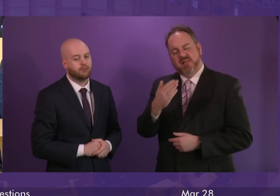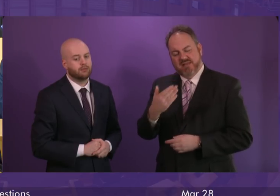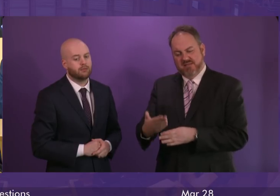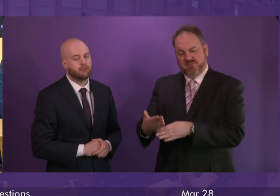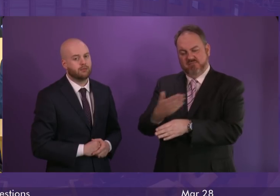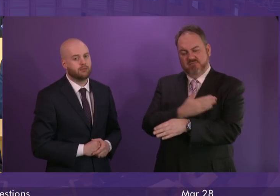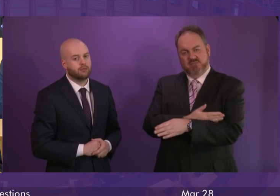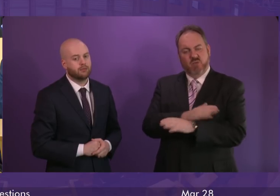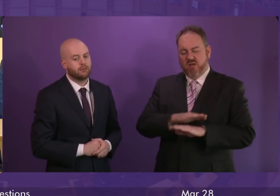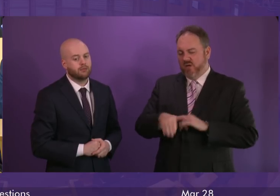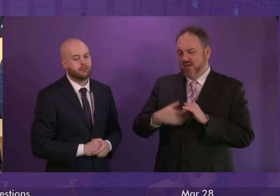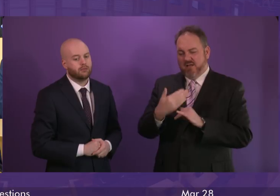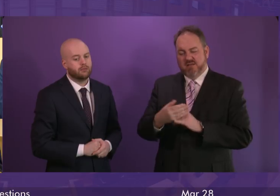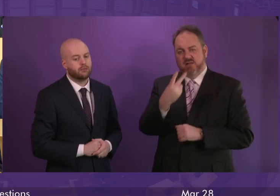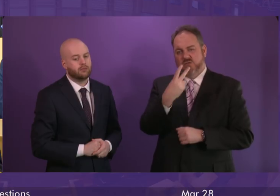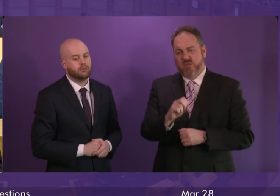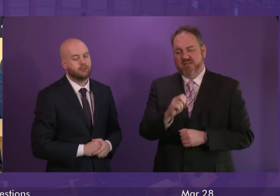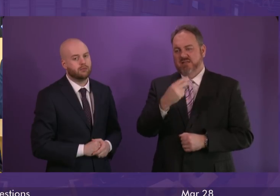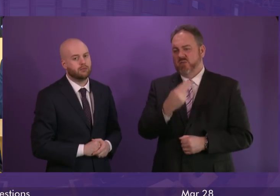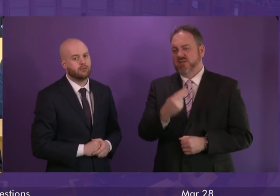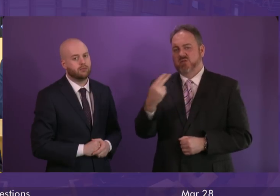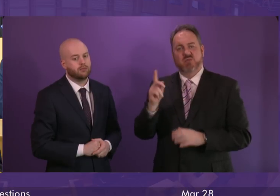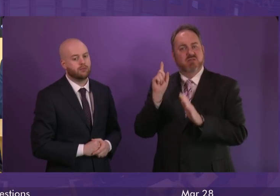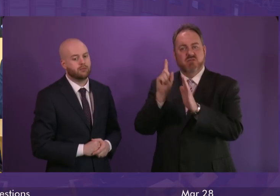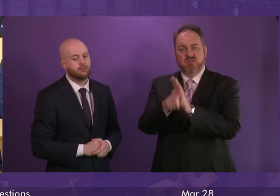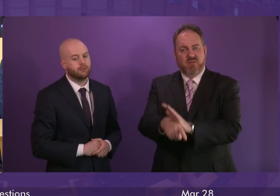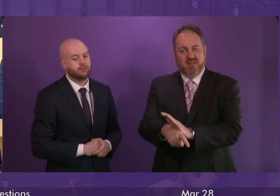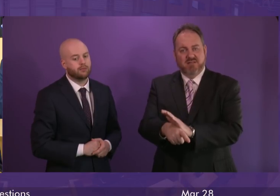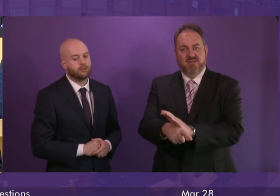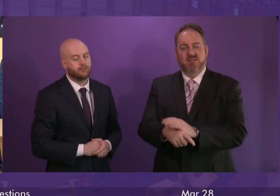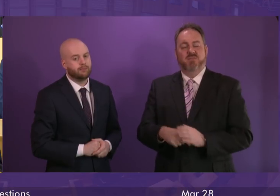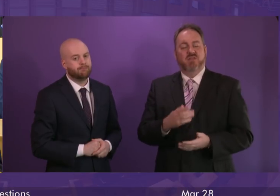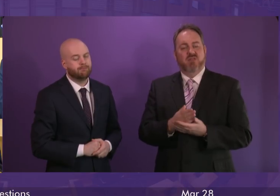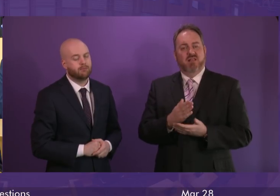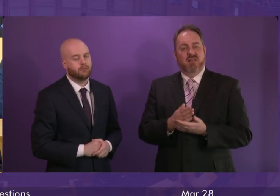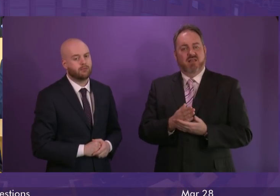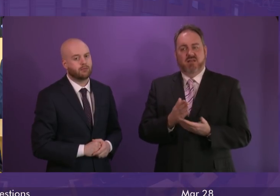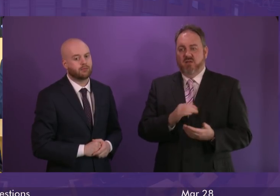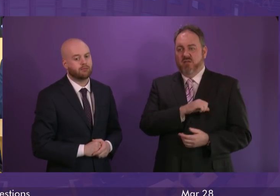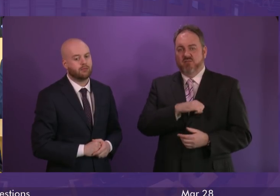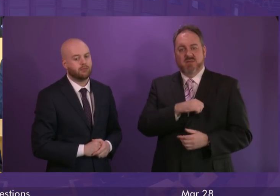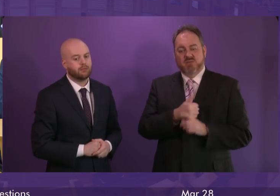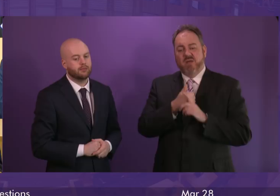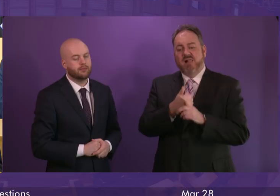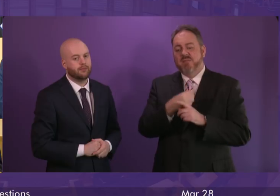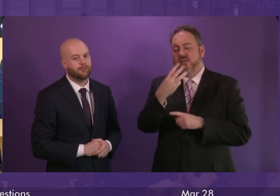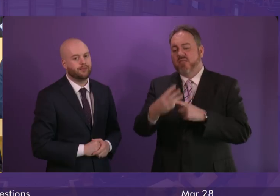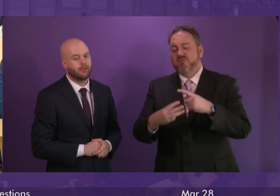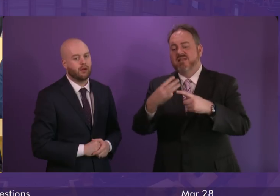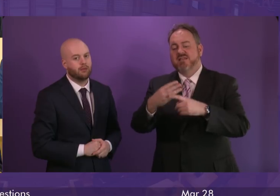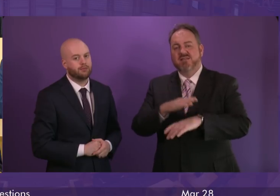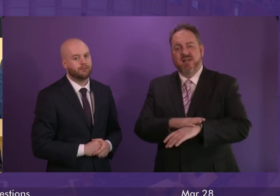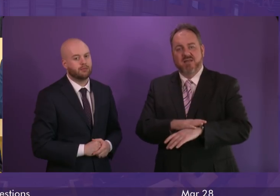We can't wait until 2022 at the earliest because as Dr Marianne MacLeod says, promises to help people in three years' time are of little